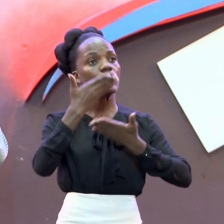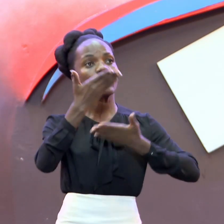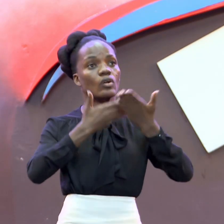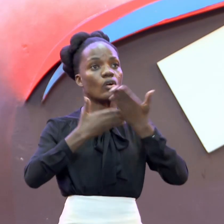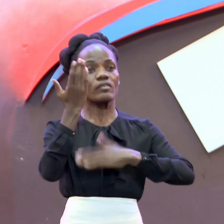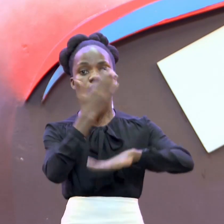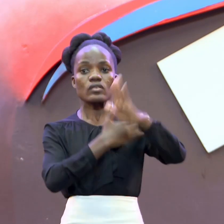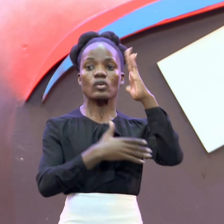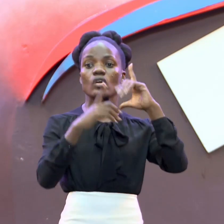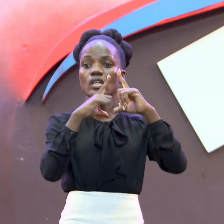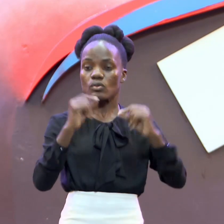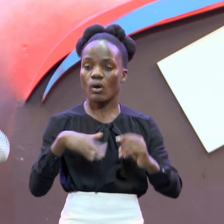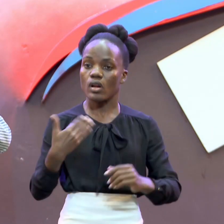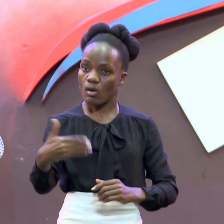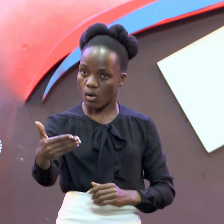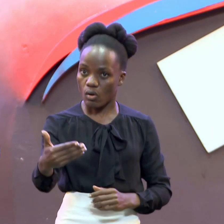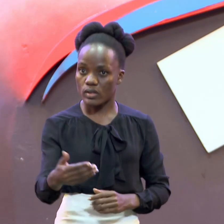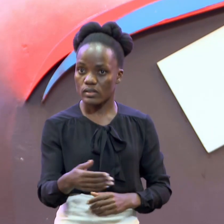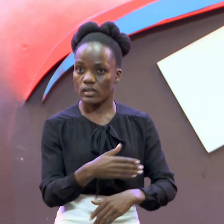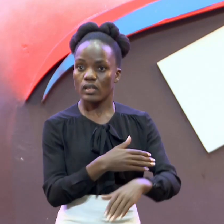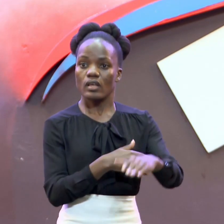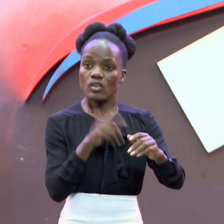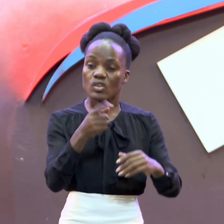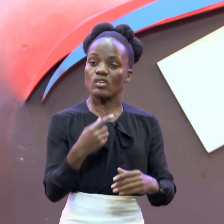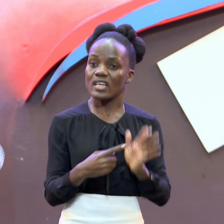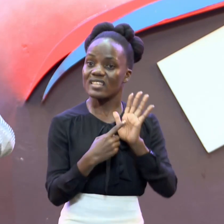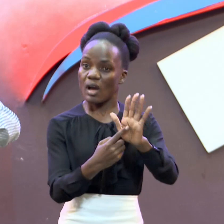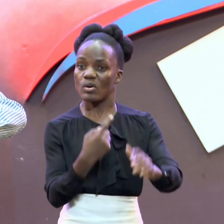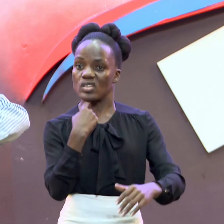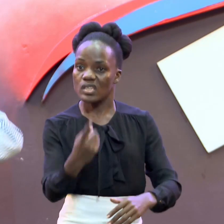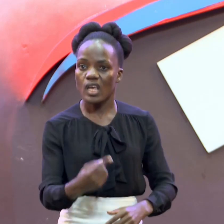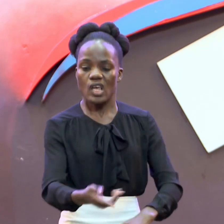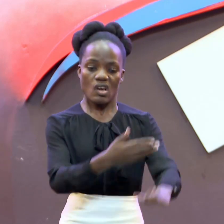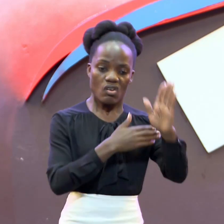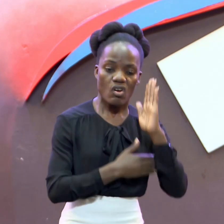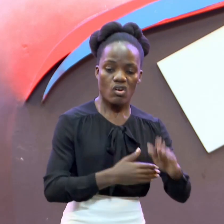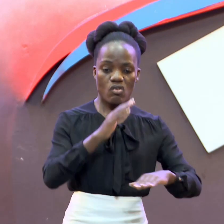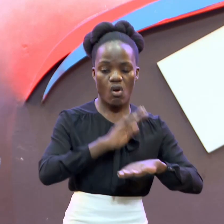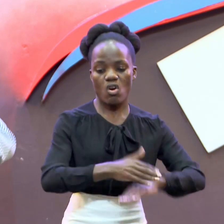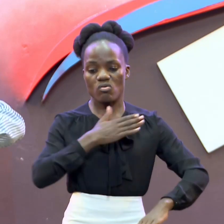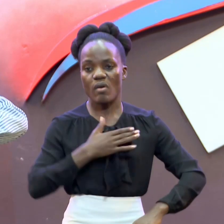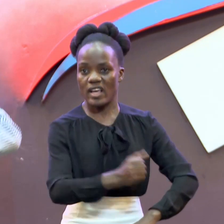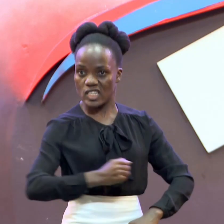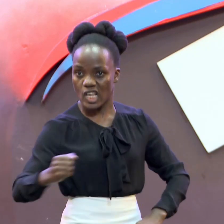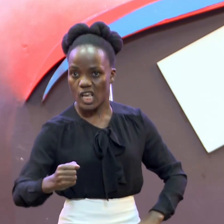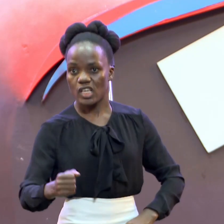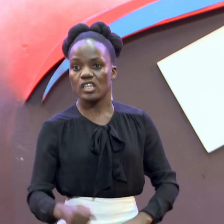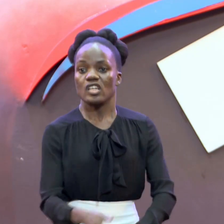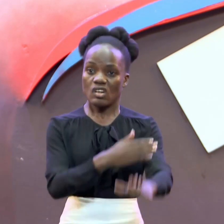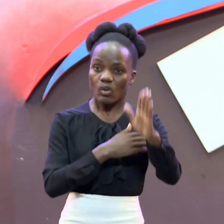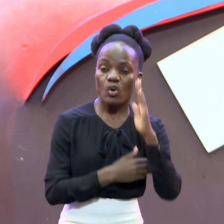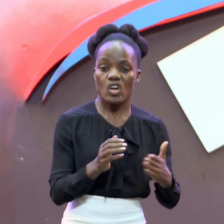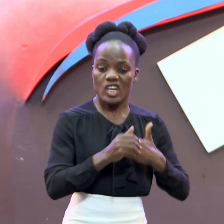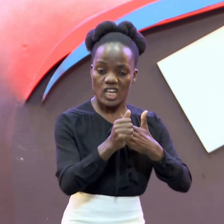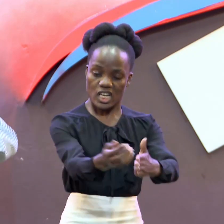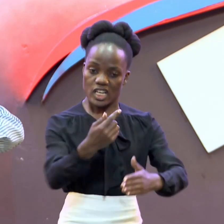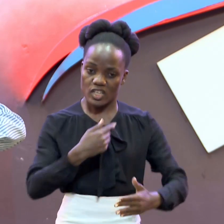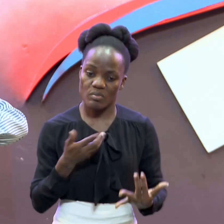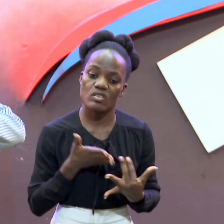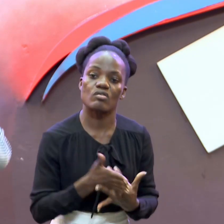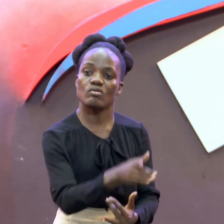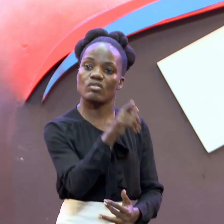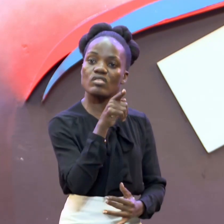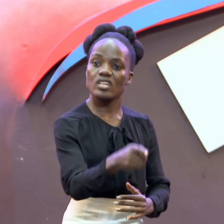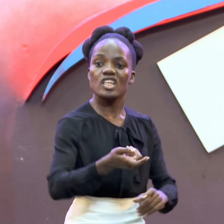Confess It God Is on My side God Will Enable Me God Will Lead Me Through It I Will